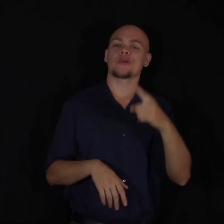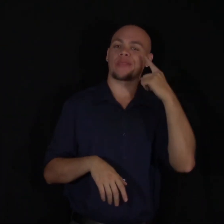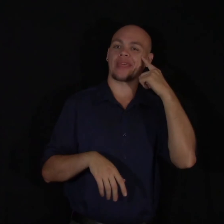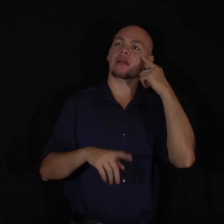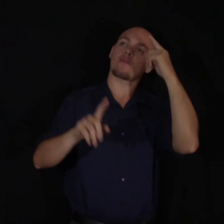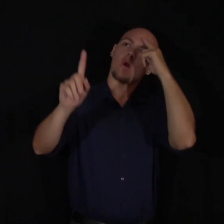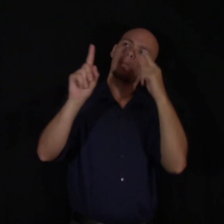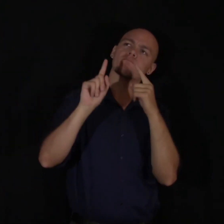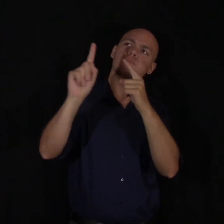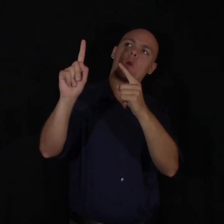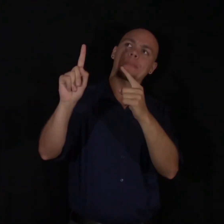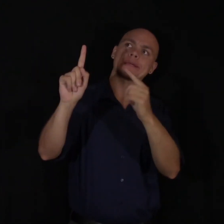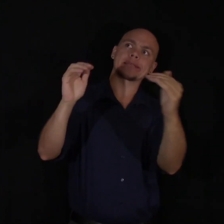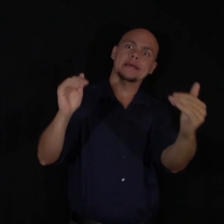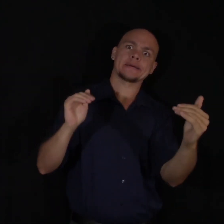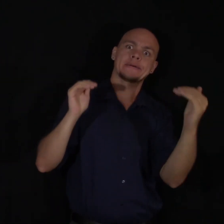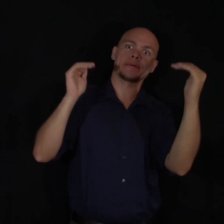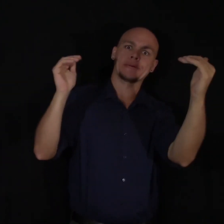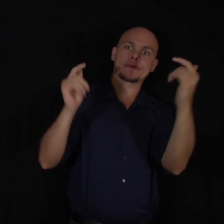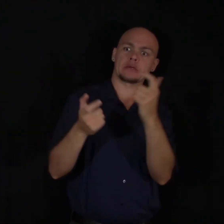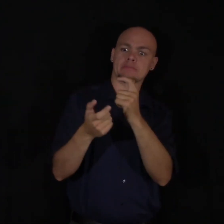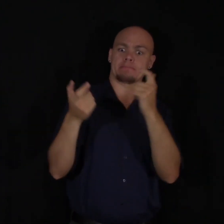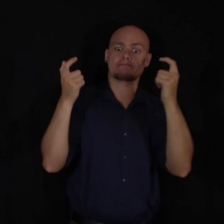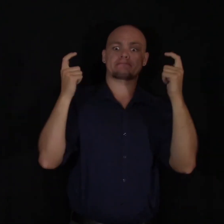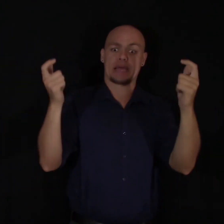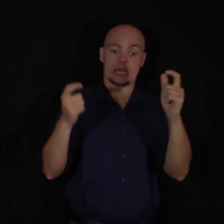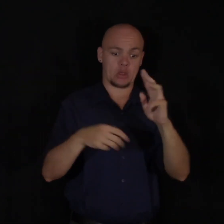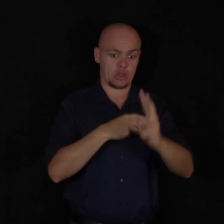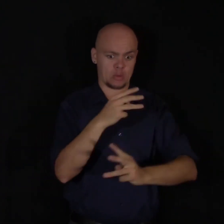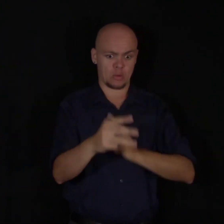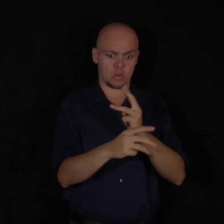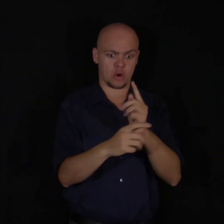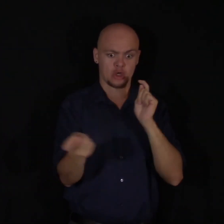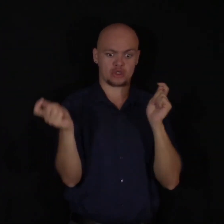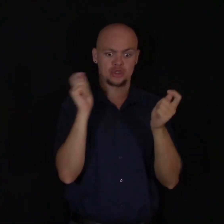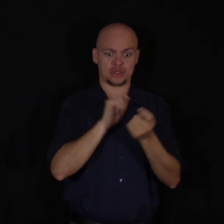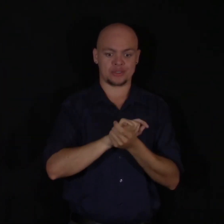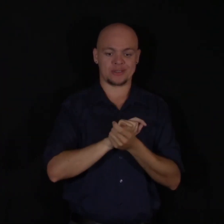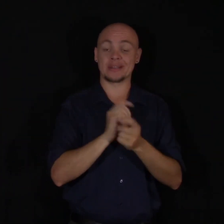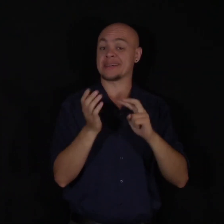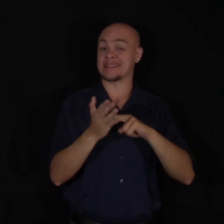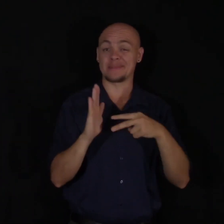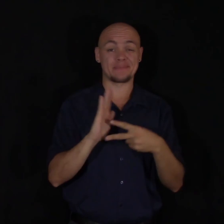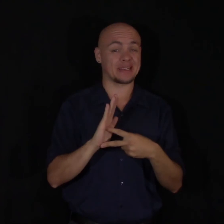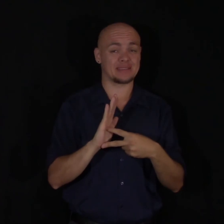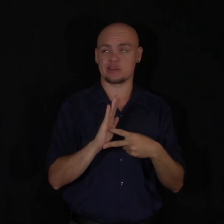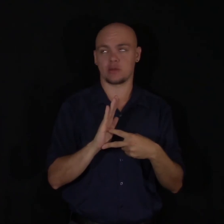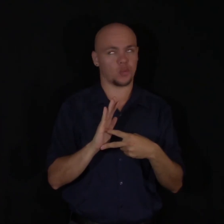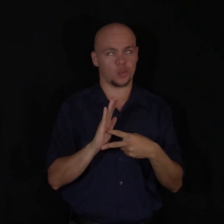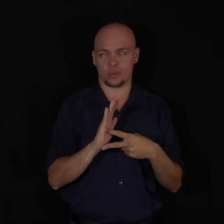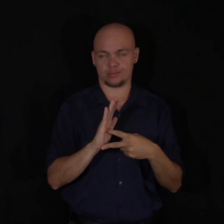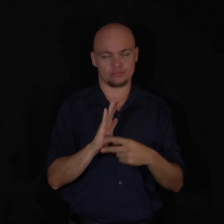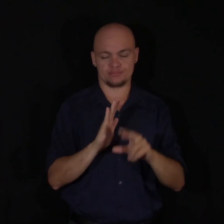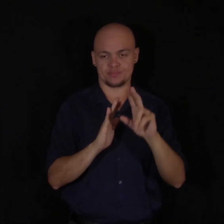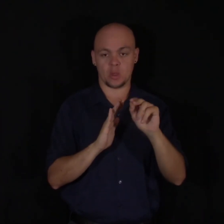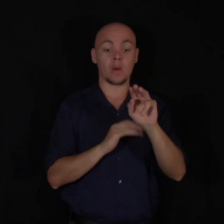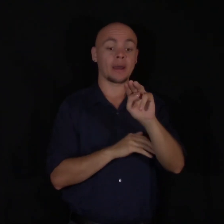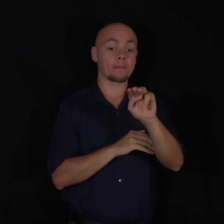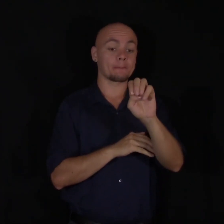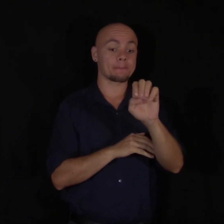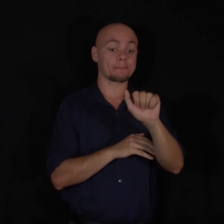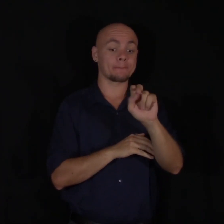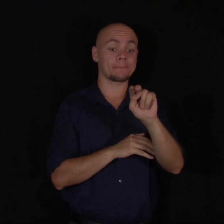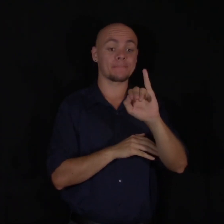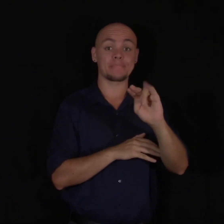purpose. You think of doing something mega, changing the world. This is not what it means. Having a meaning can be as small